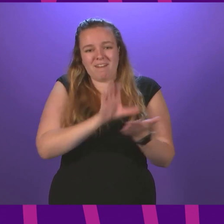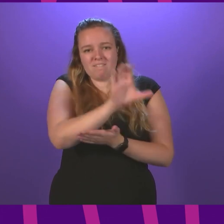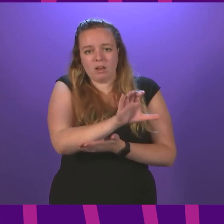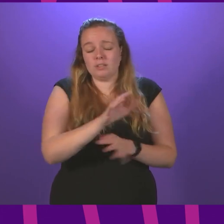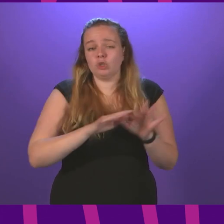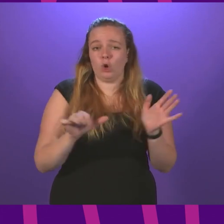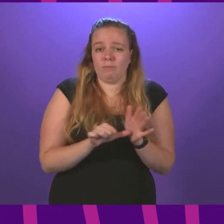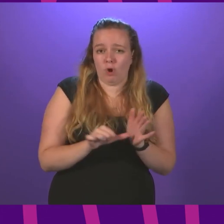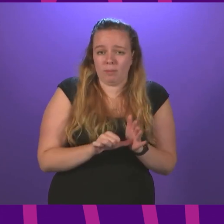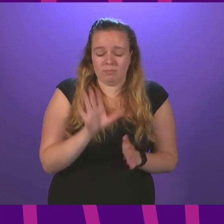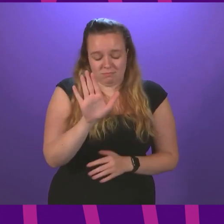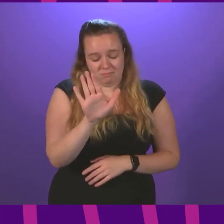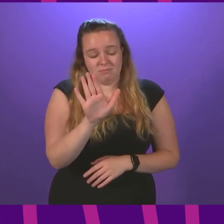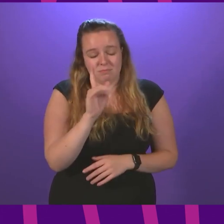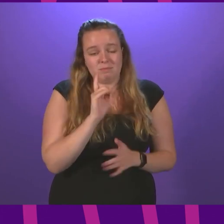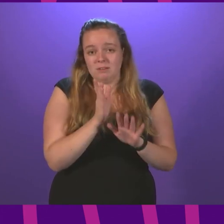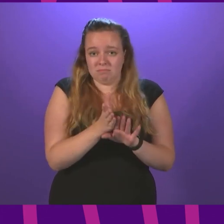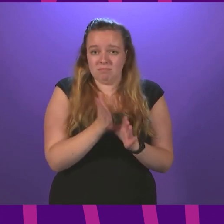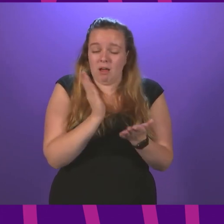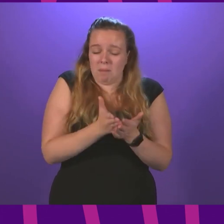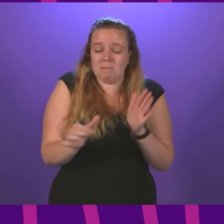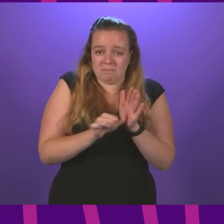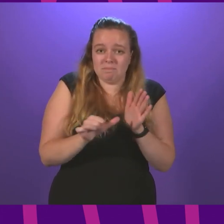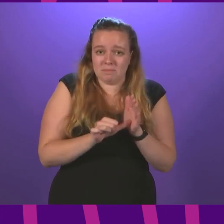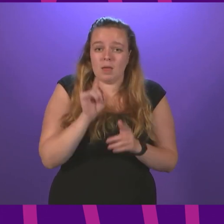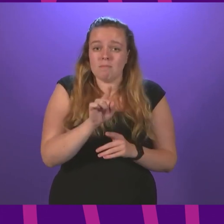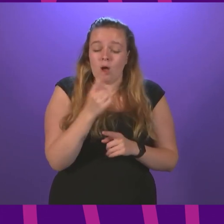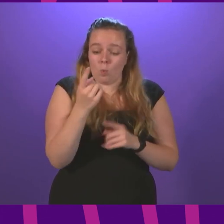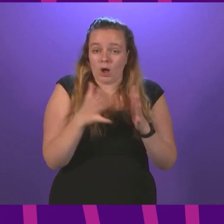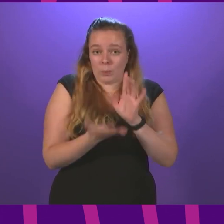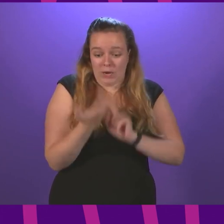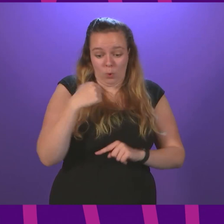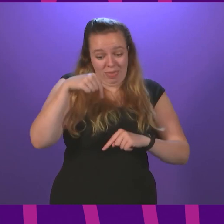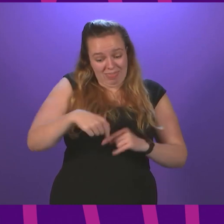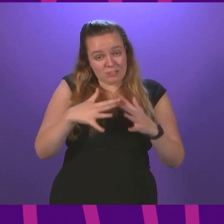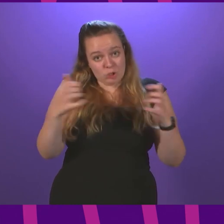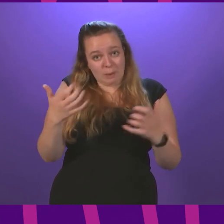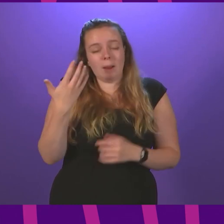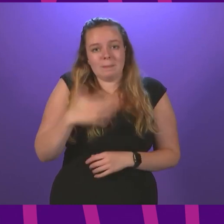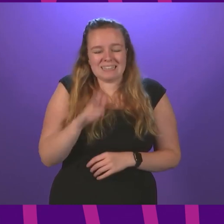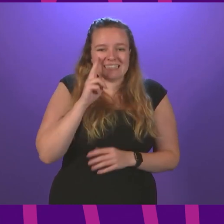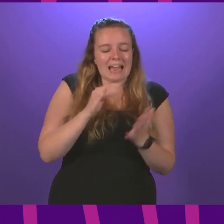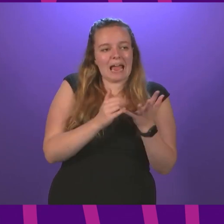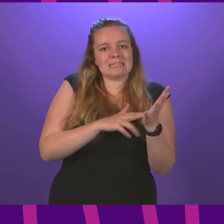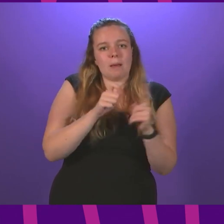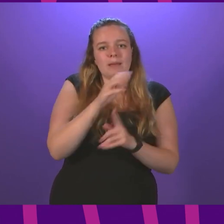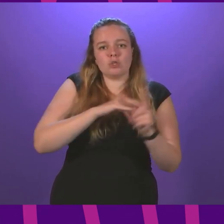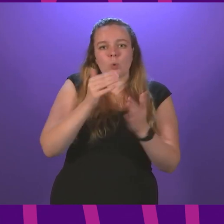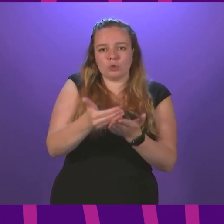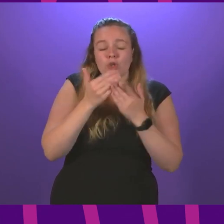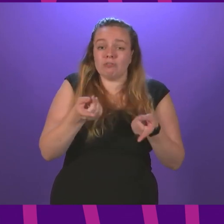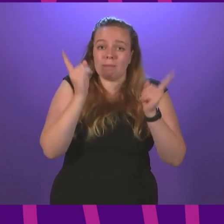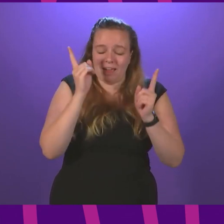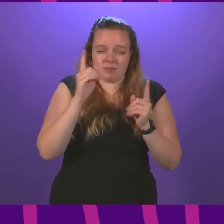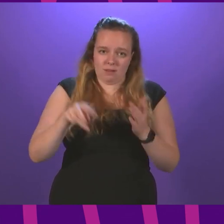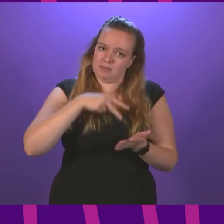a non-issue. Well, I'm sorry, it's not a non-issue. But less than a week ago in this chamber, we saw the SNP's social security minister